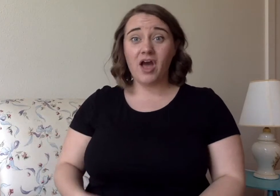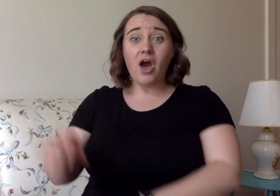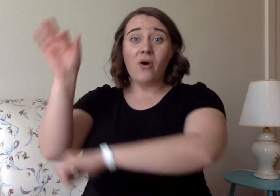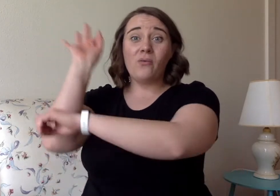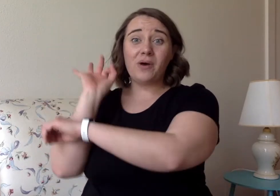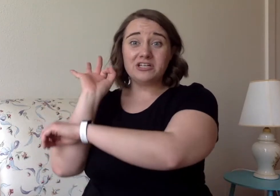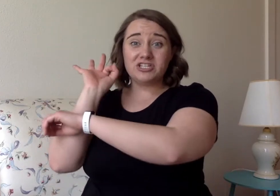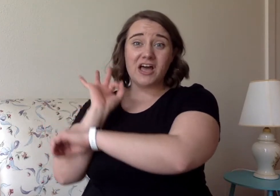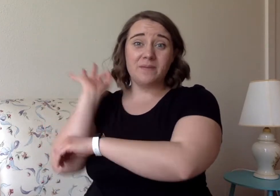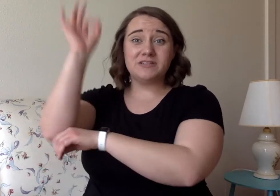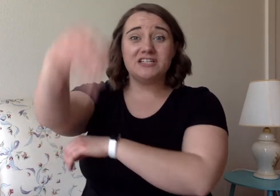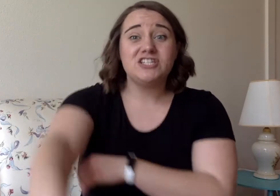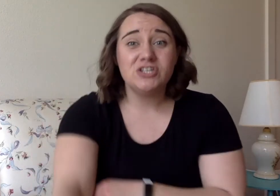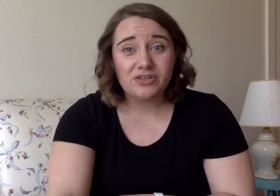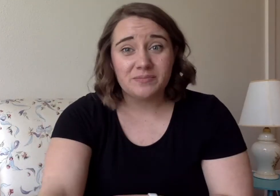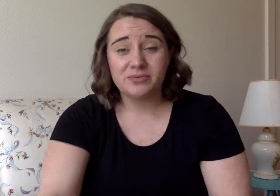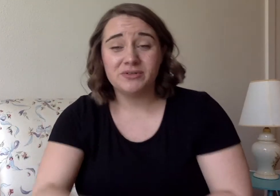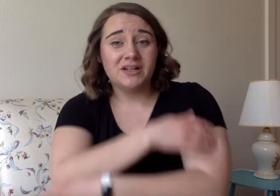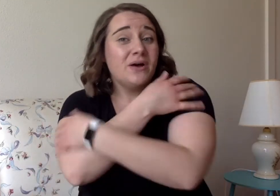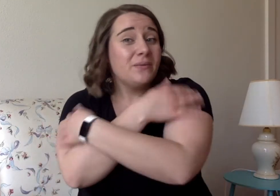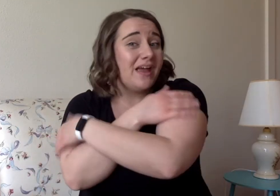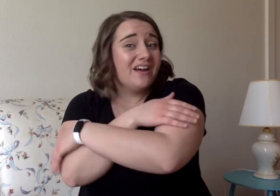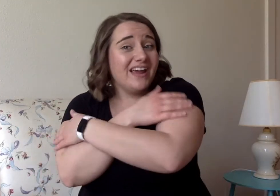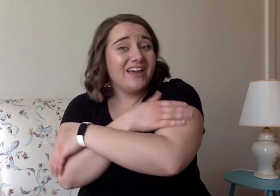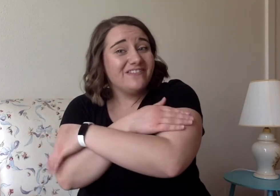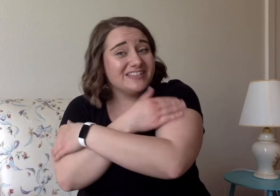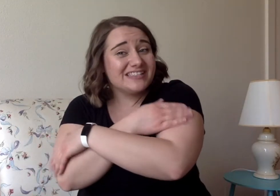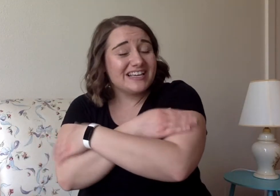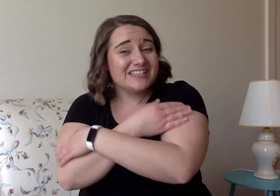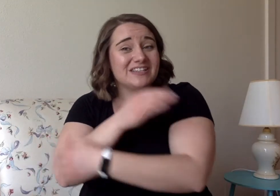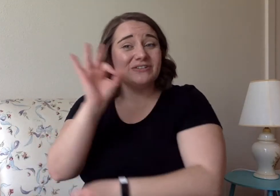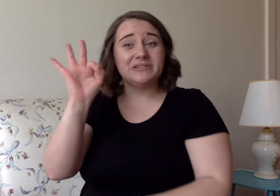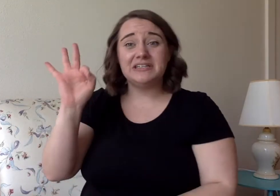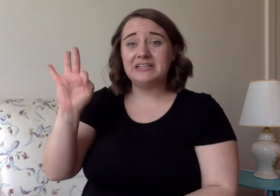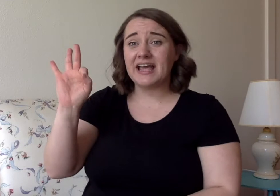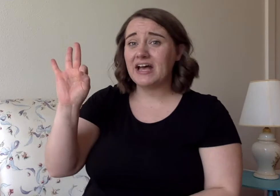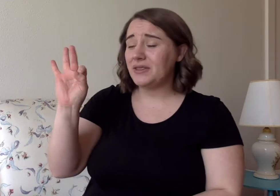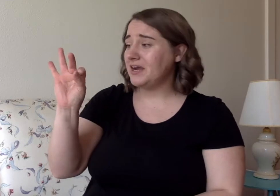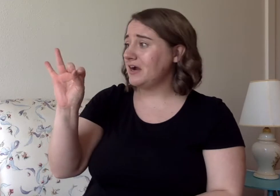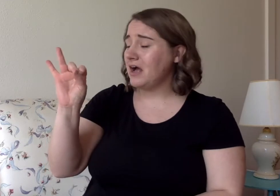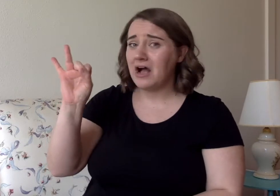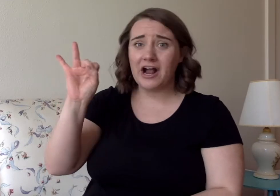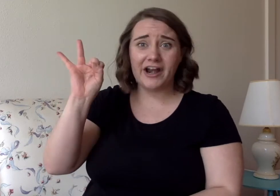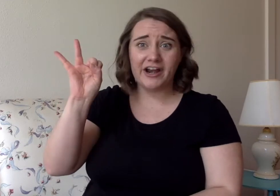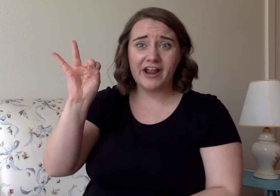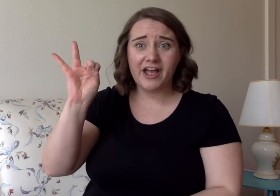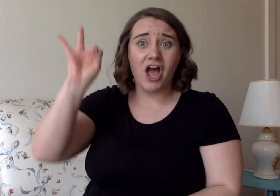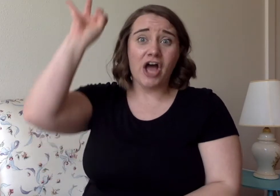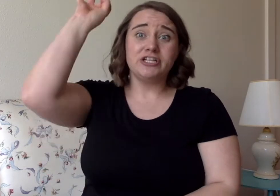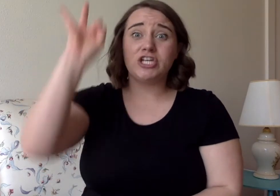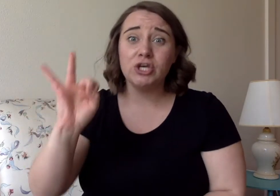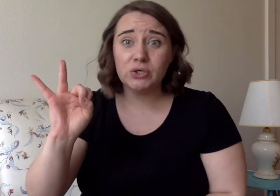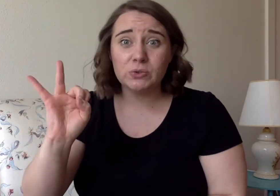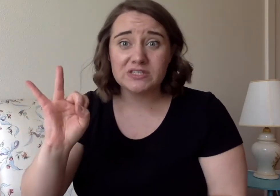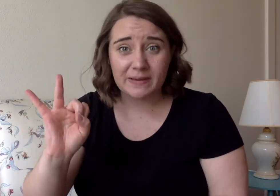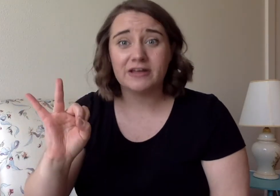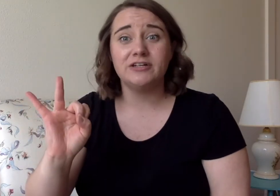One jumped into the pool where it was nice and cool. Now there are two speckled